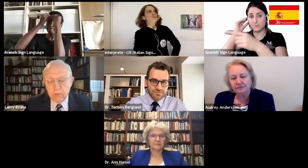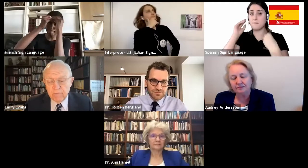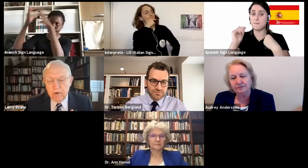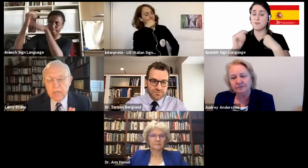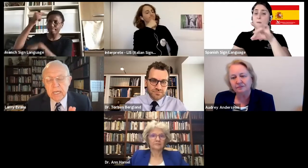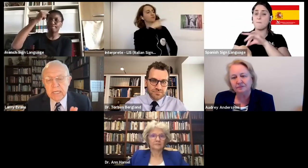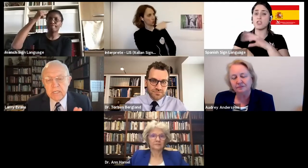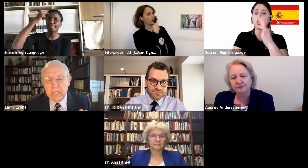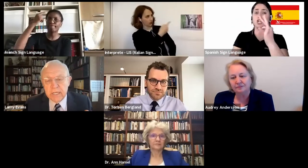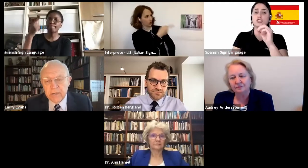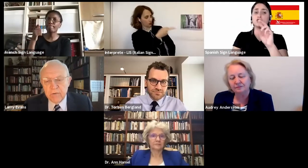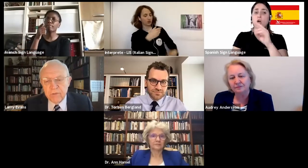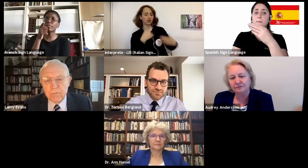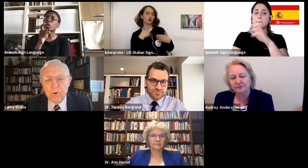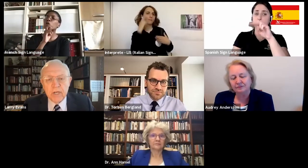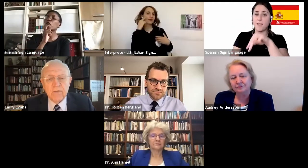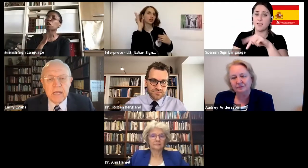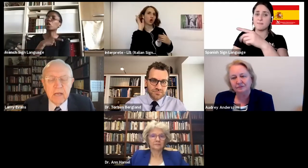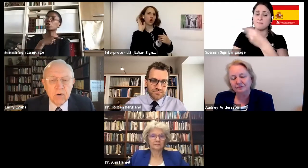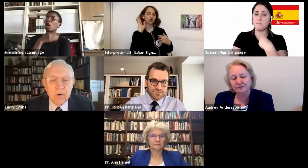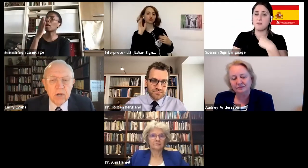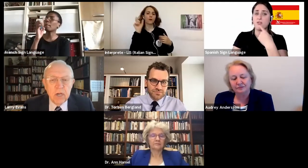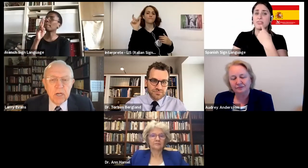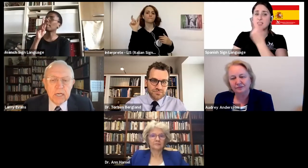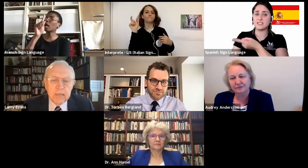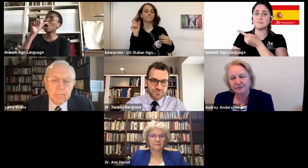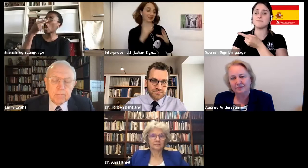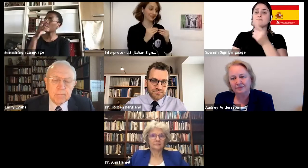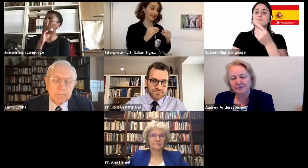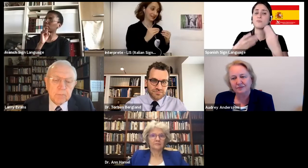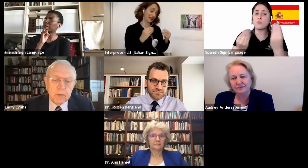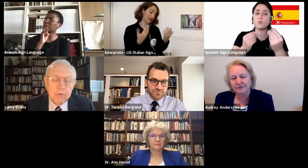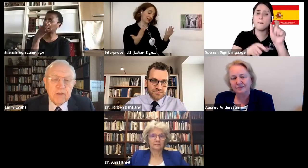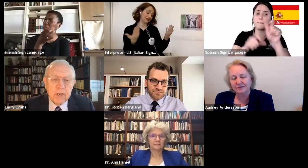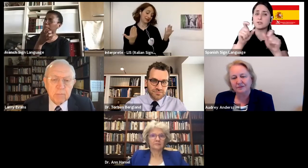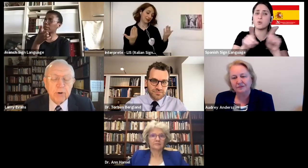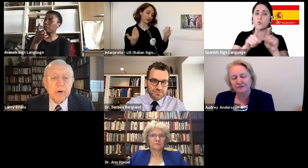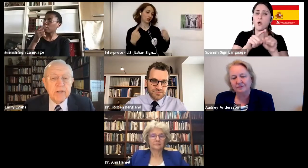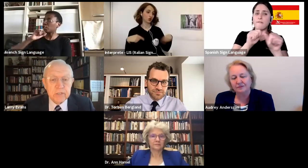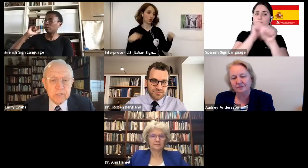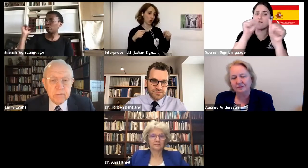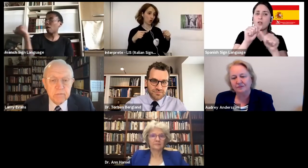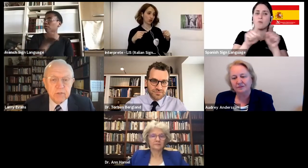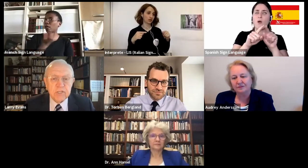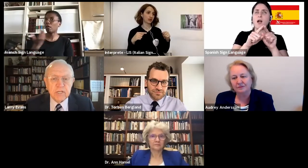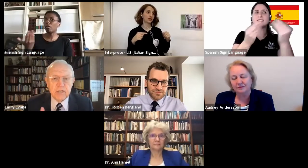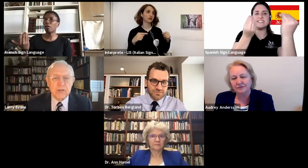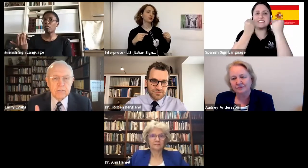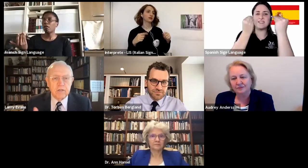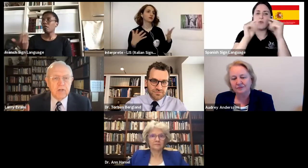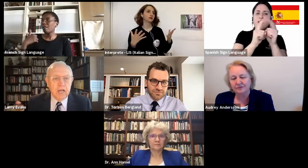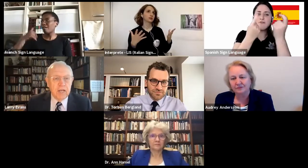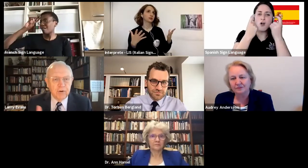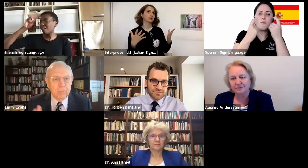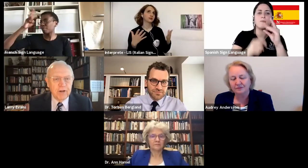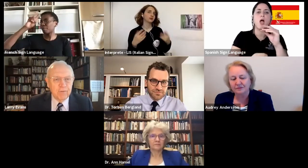trained with a very nice linear viewpoint of how, um, grieving progresses the stages